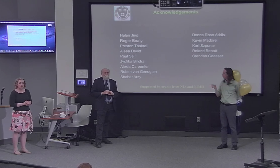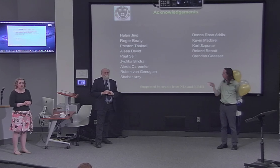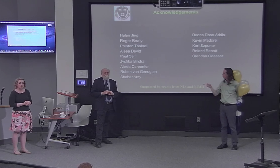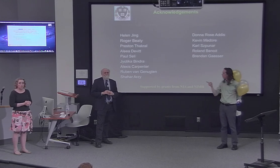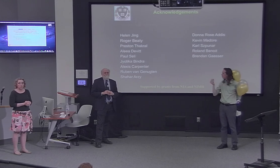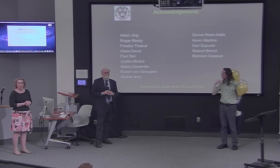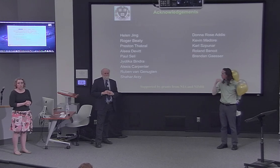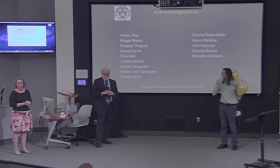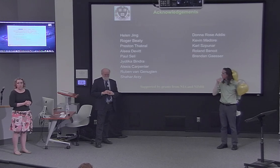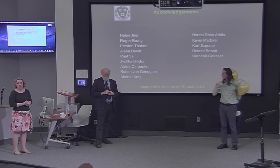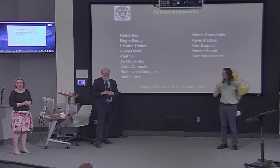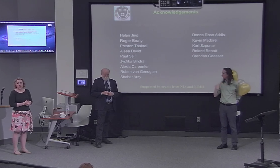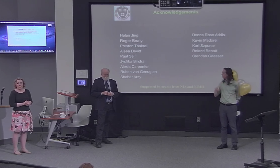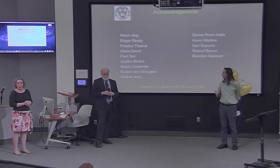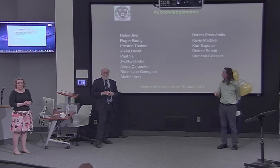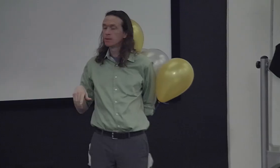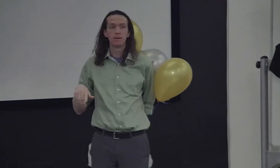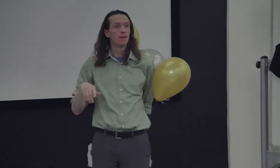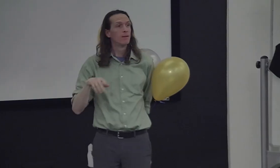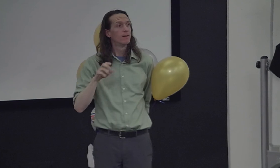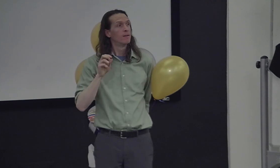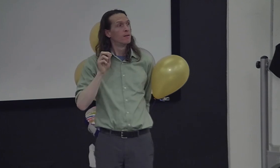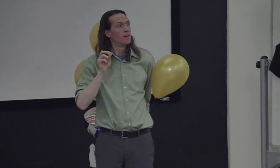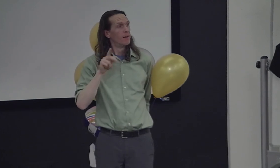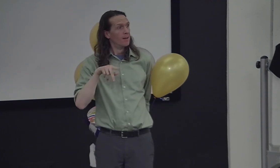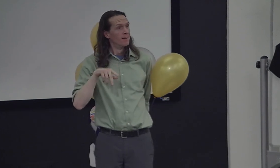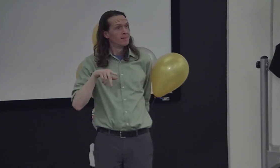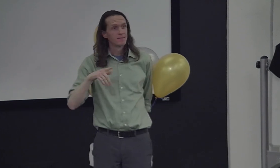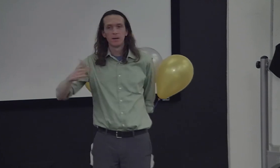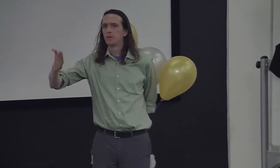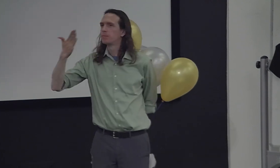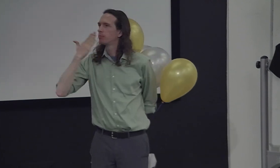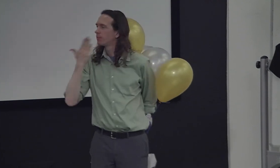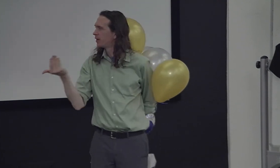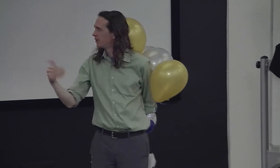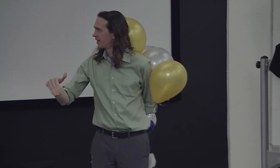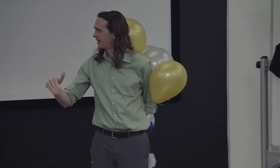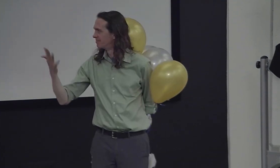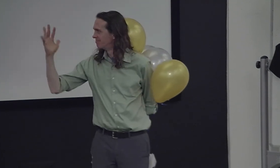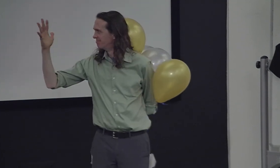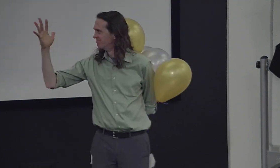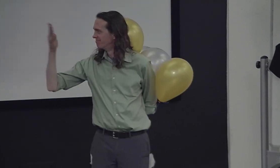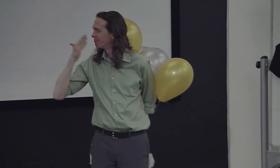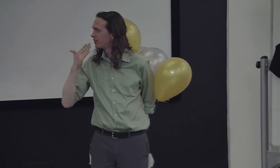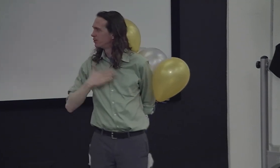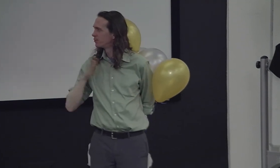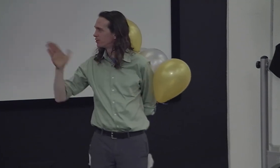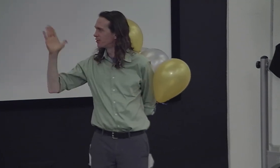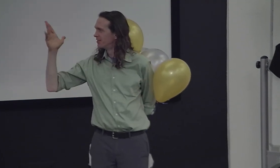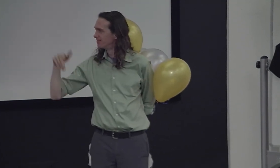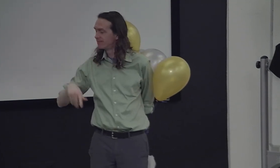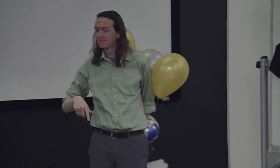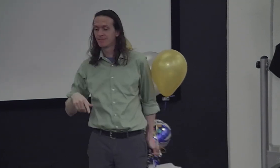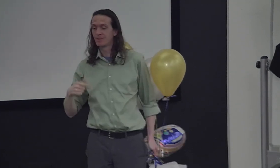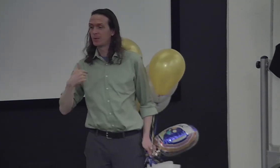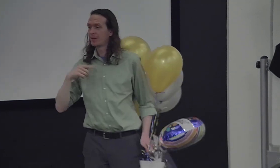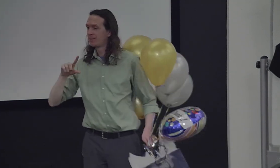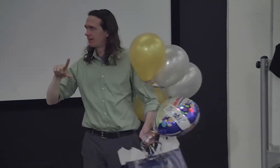after this in the reception. We look forward to that discussion this evening. Thank you again, Dr. Schachter, for your talk.